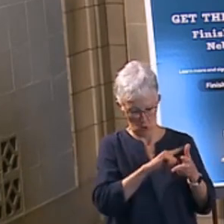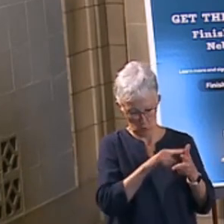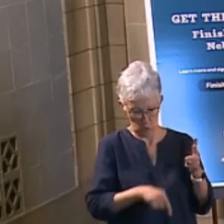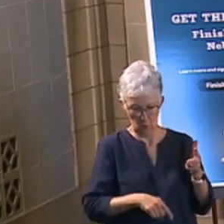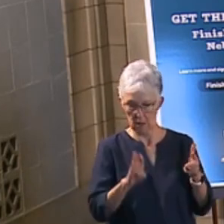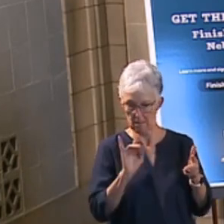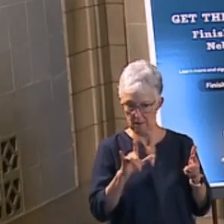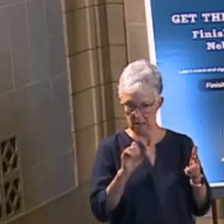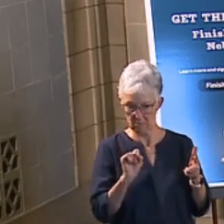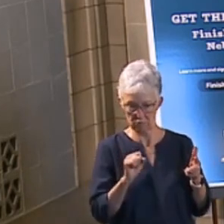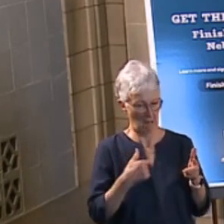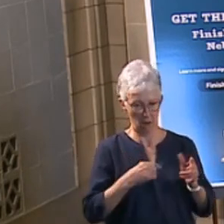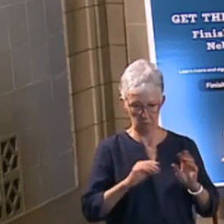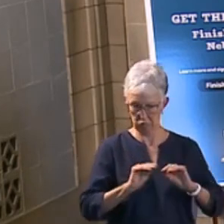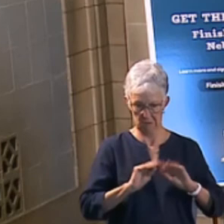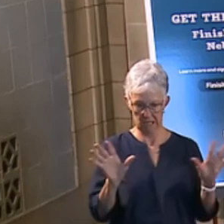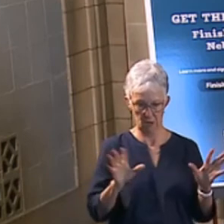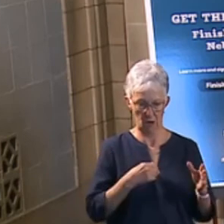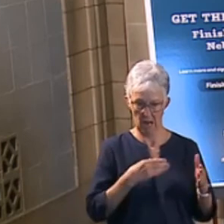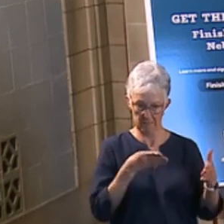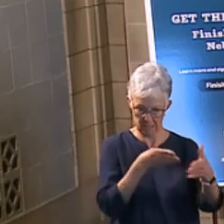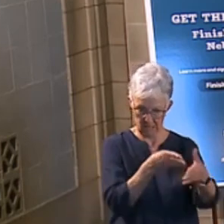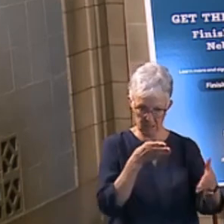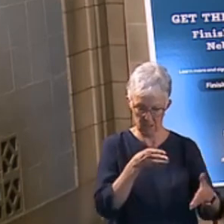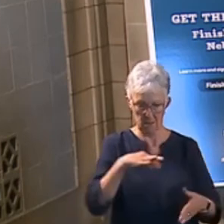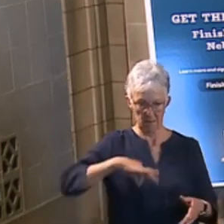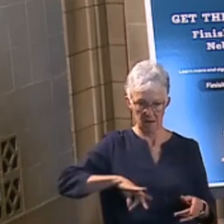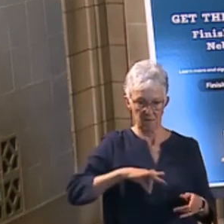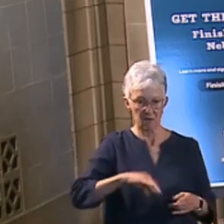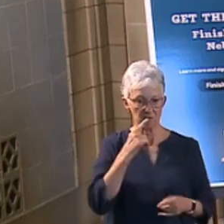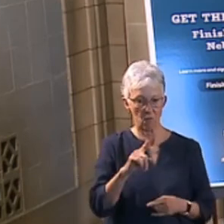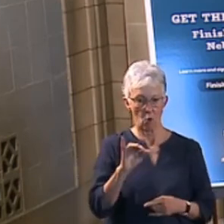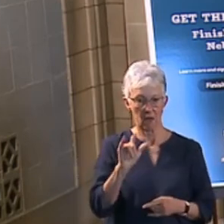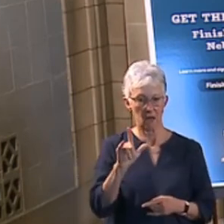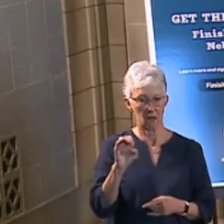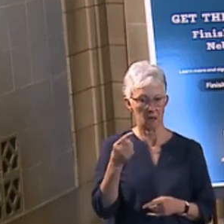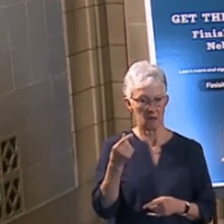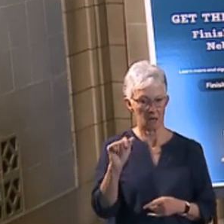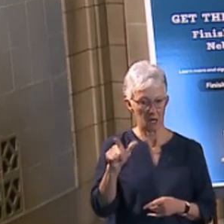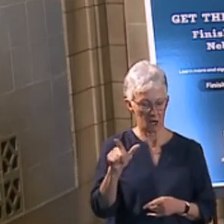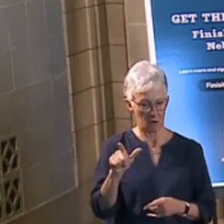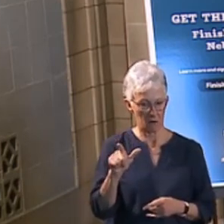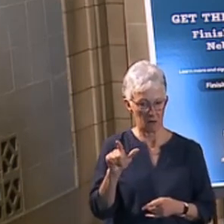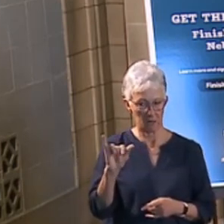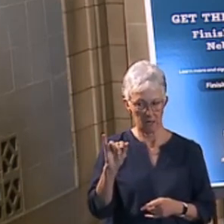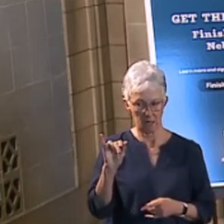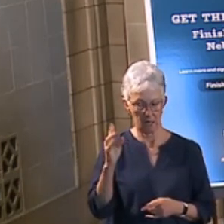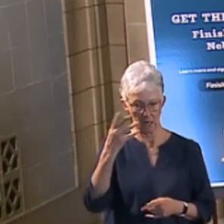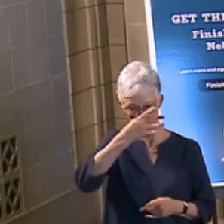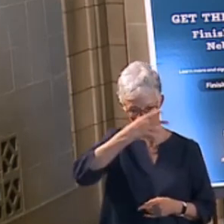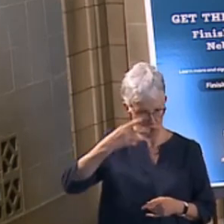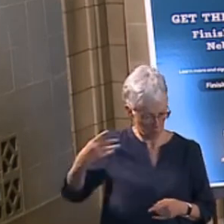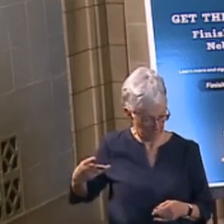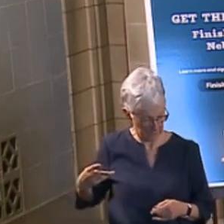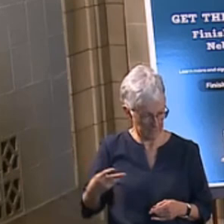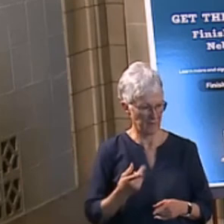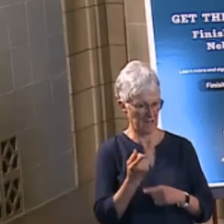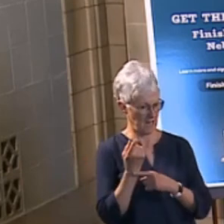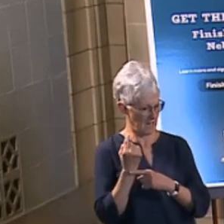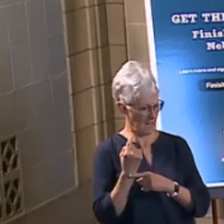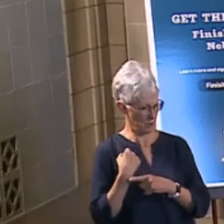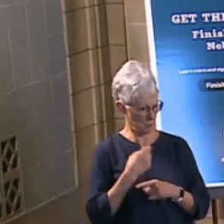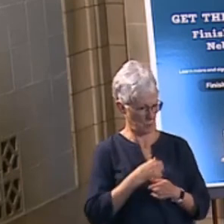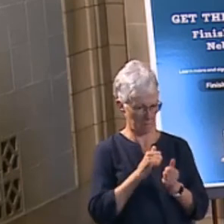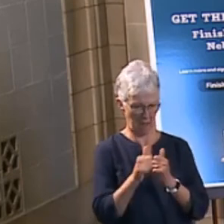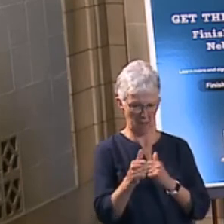benefits to illegal immigrants. The OPERS thing I talked about when we passed the bill last year or the two years